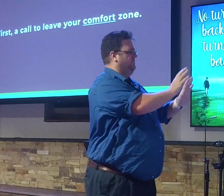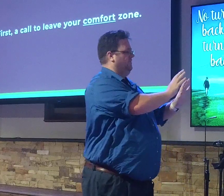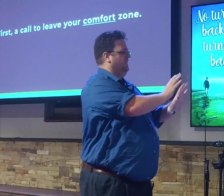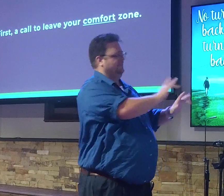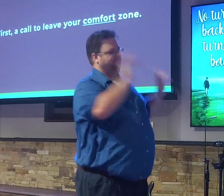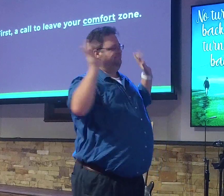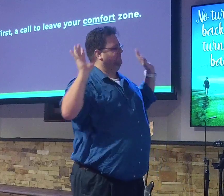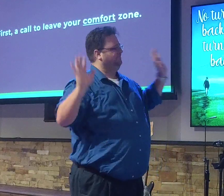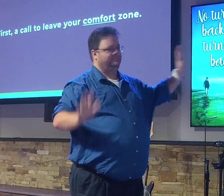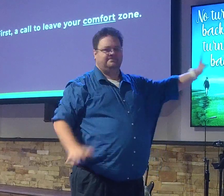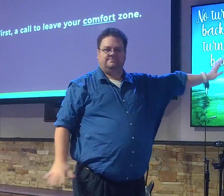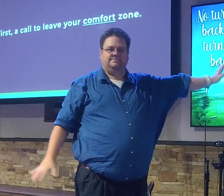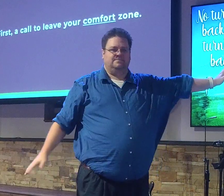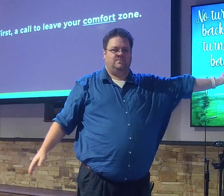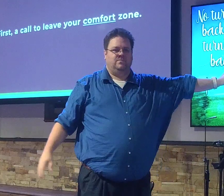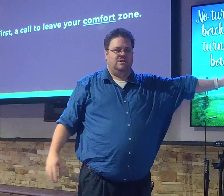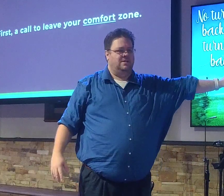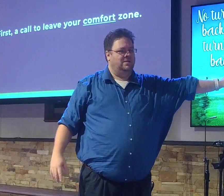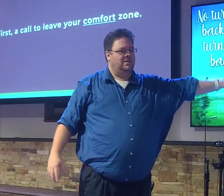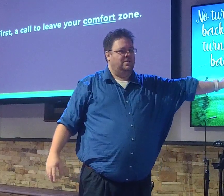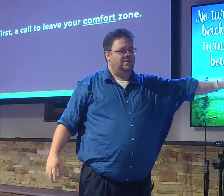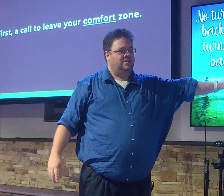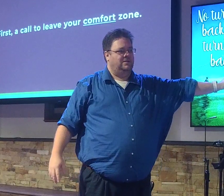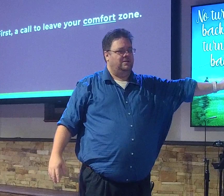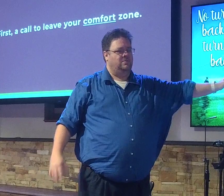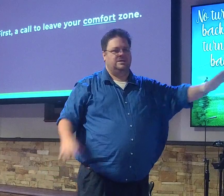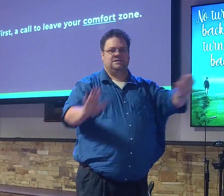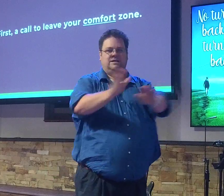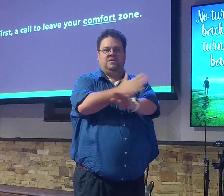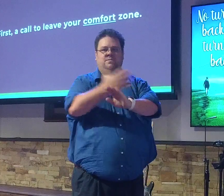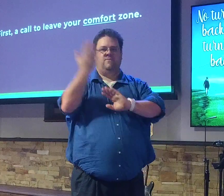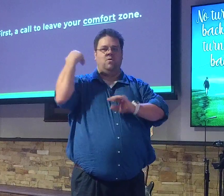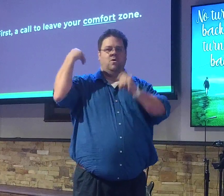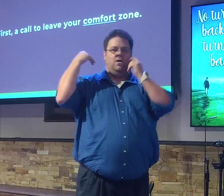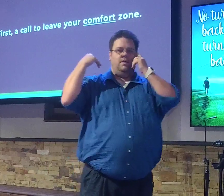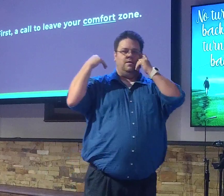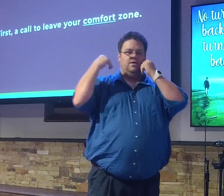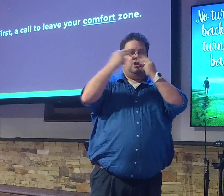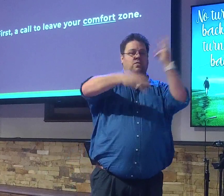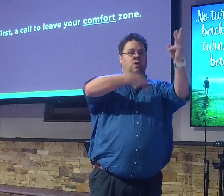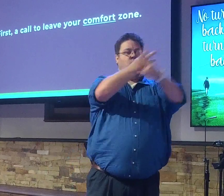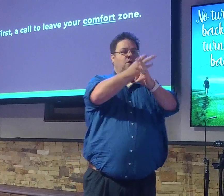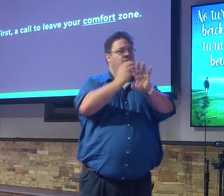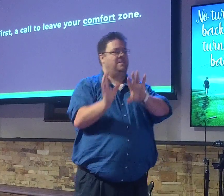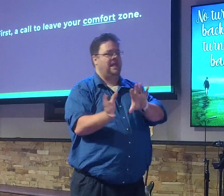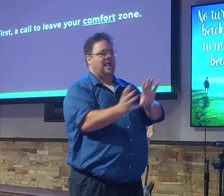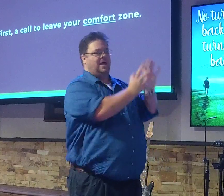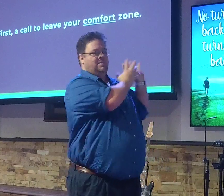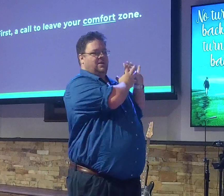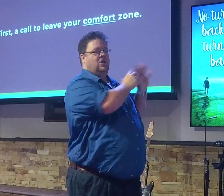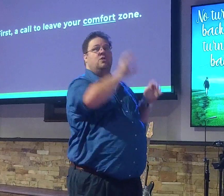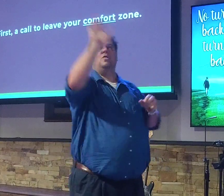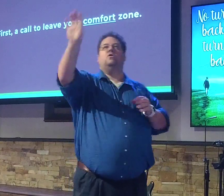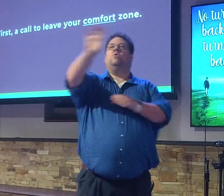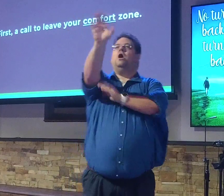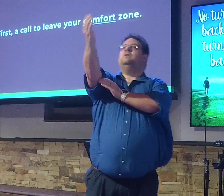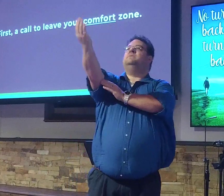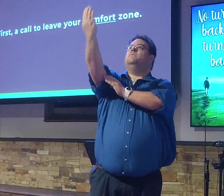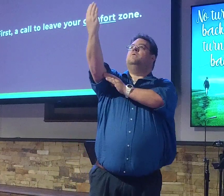Hey, what did we sing earlier? We sung, the world behind me, the cross before me. Jesus said,